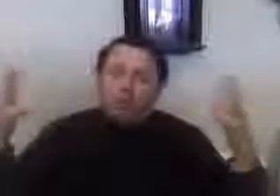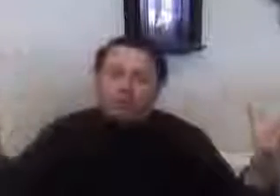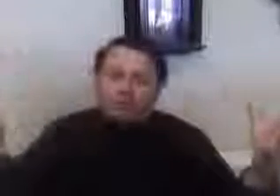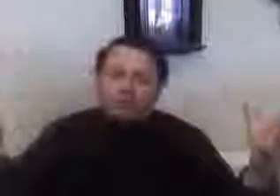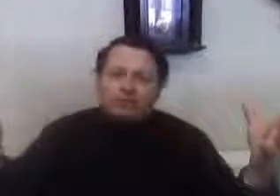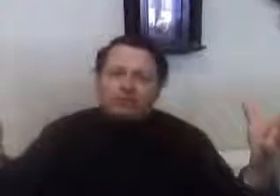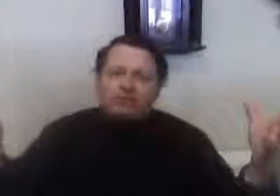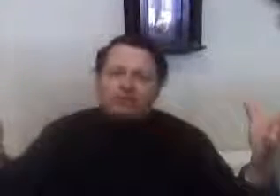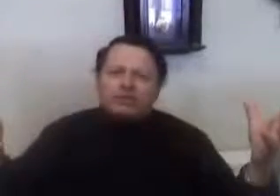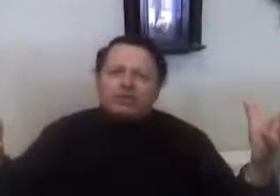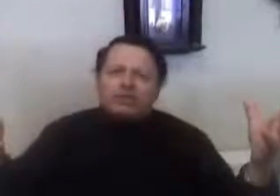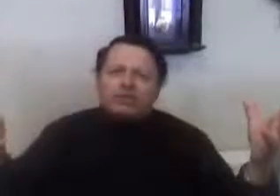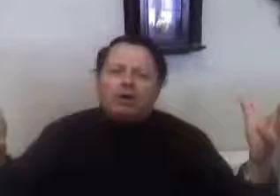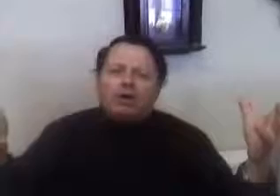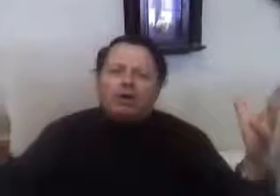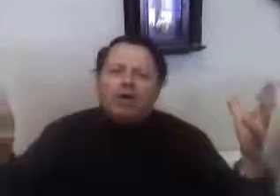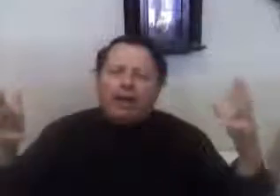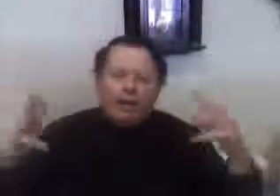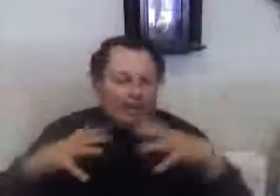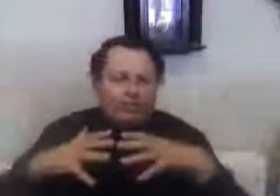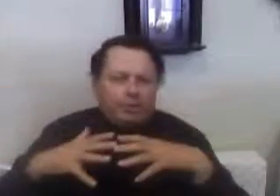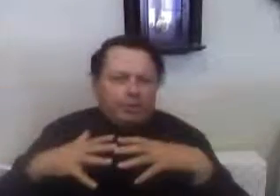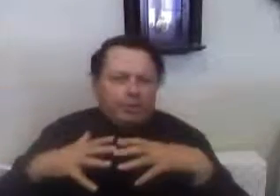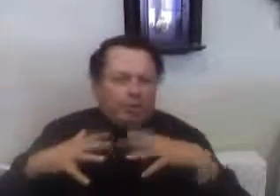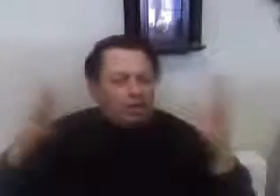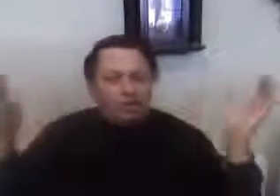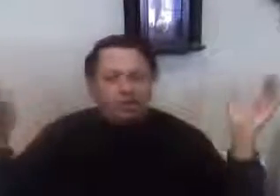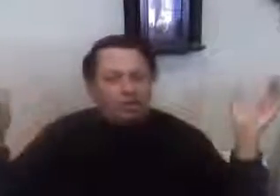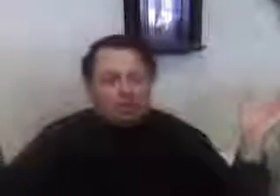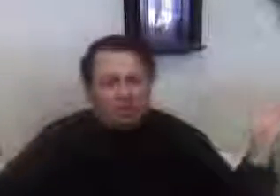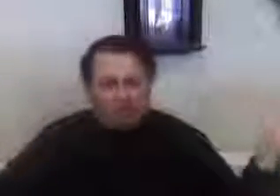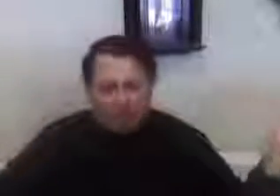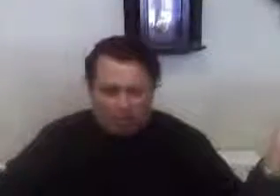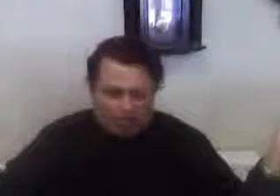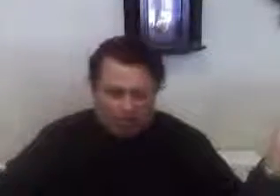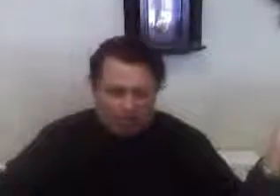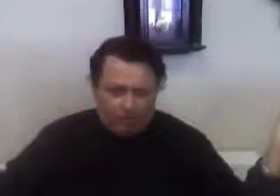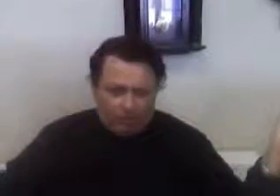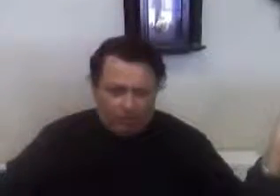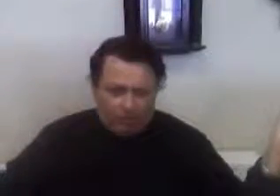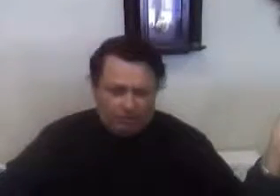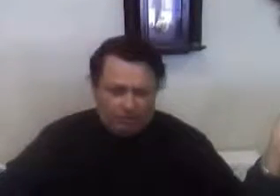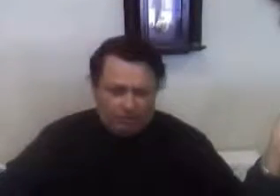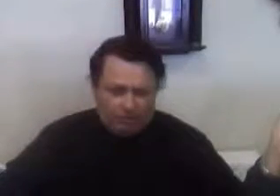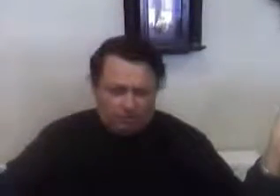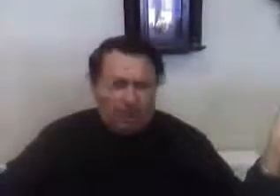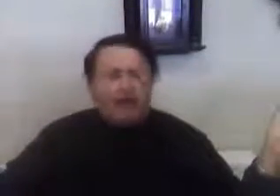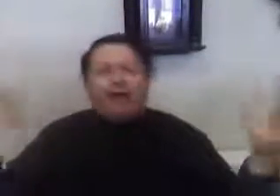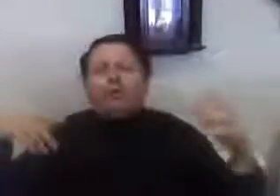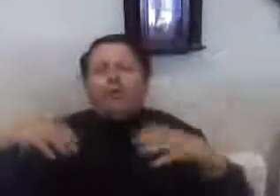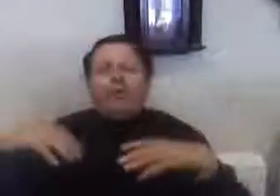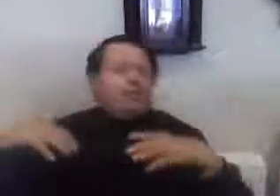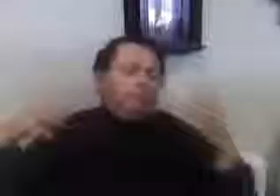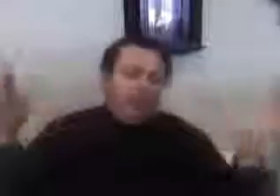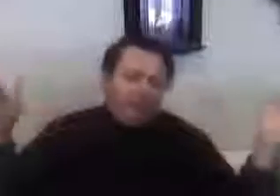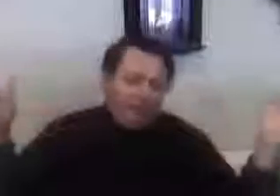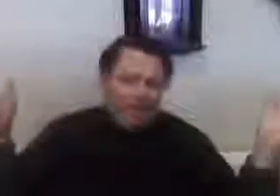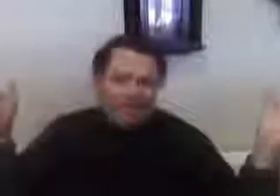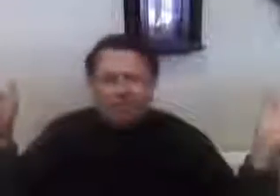workers and everybody equally sharing the wealth. Not one above the other,